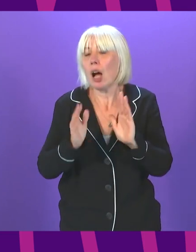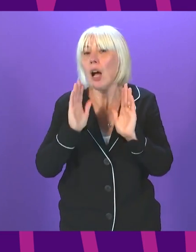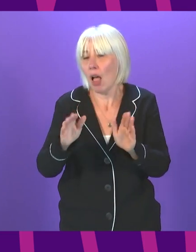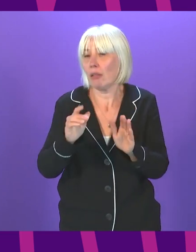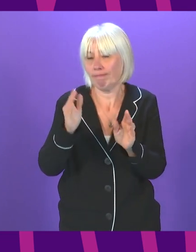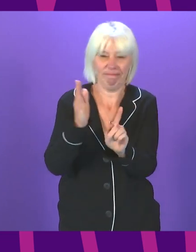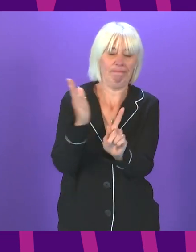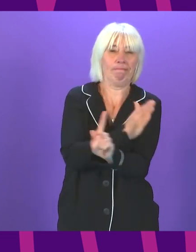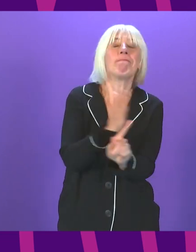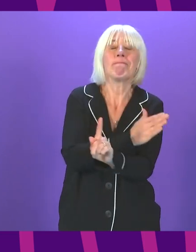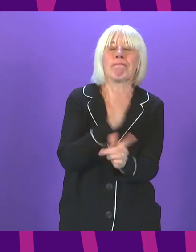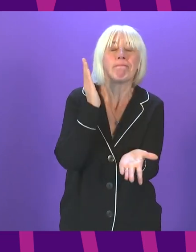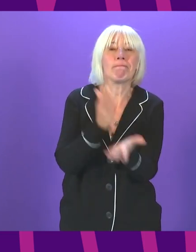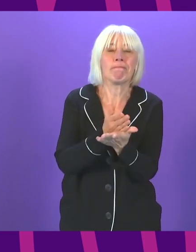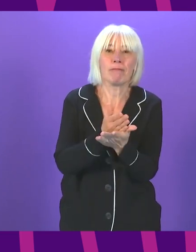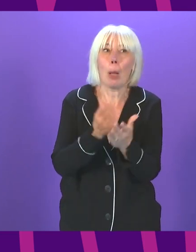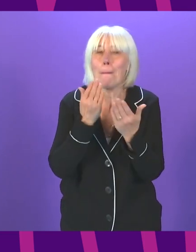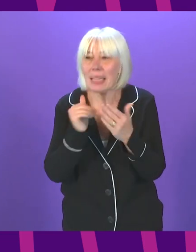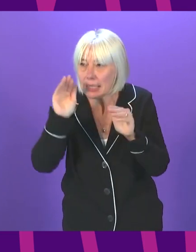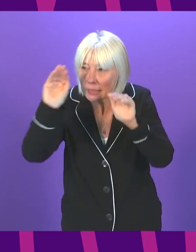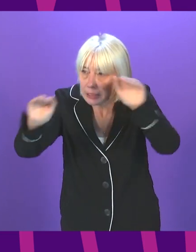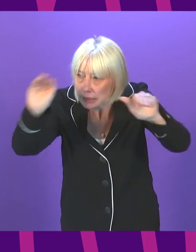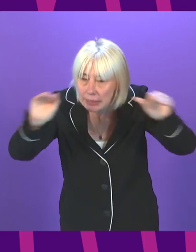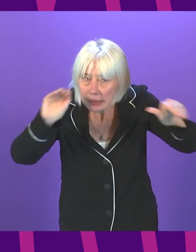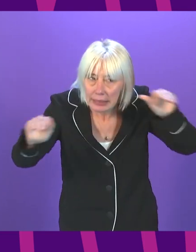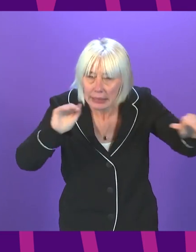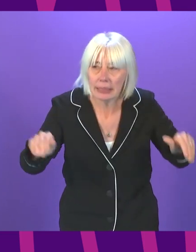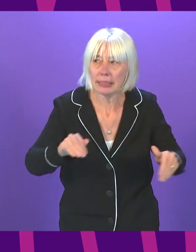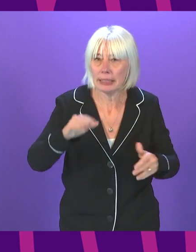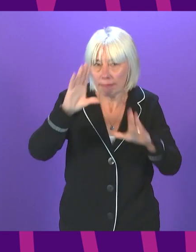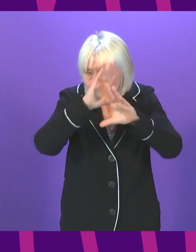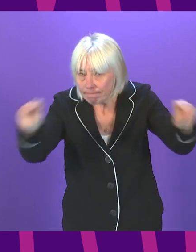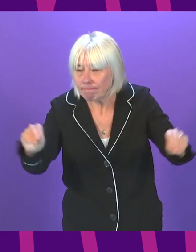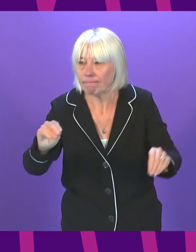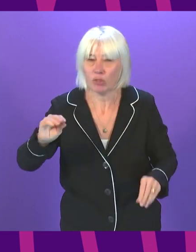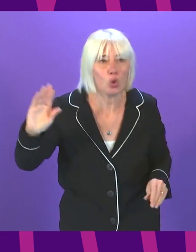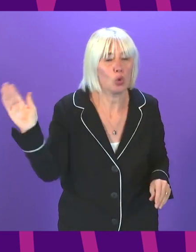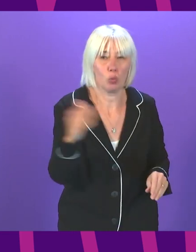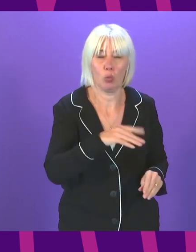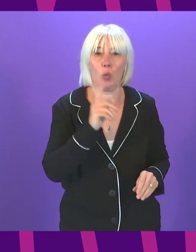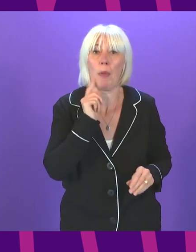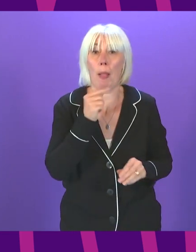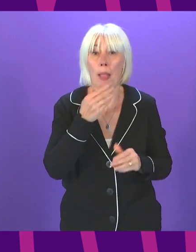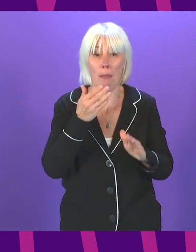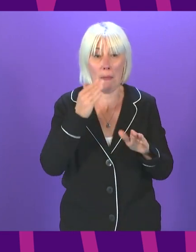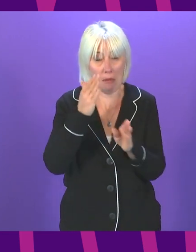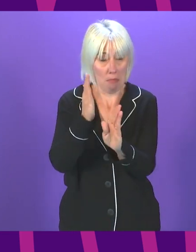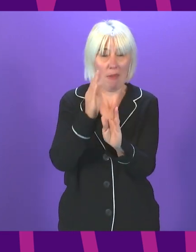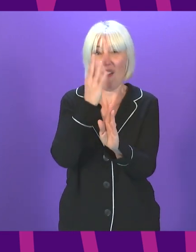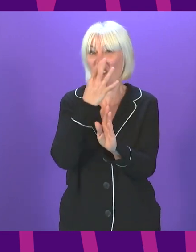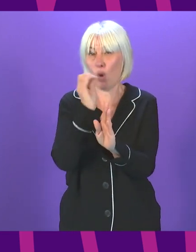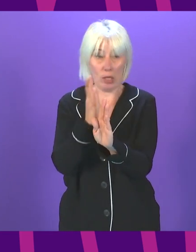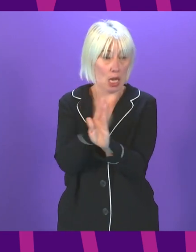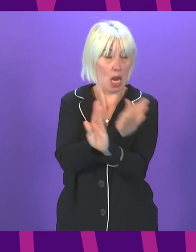is one of the things that I would appeal to all members in their own constituencies to make sure they communicate very clearly to those that they serve.